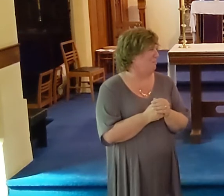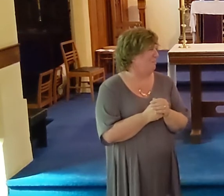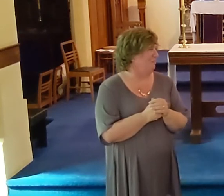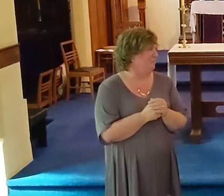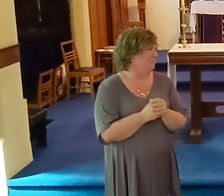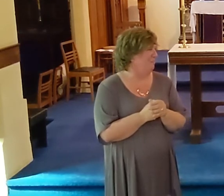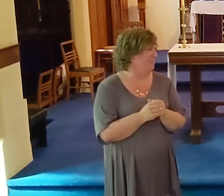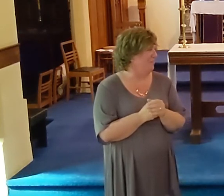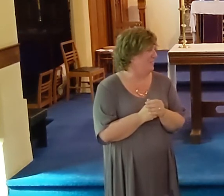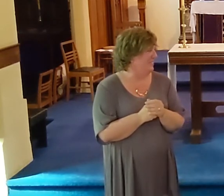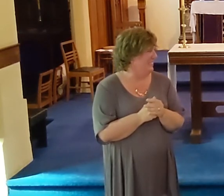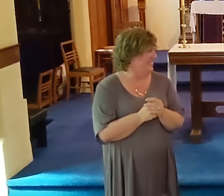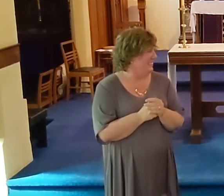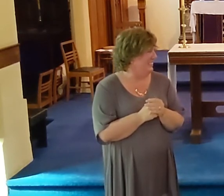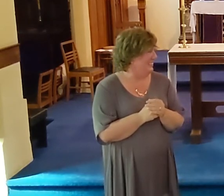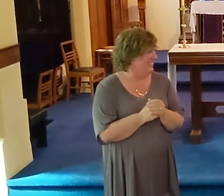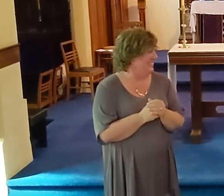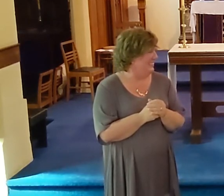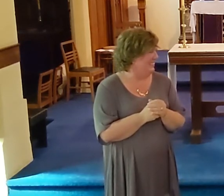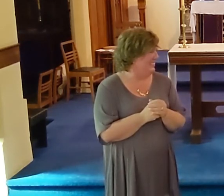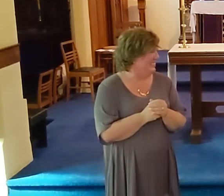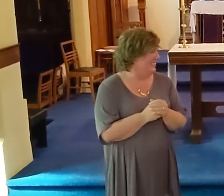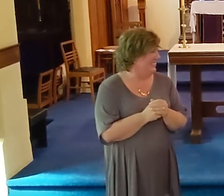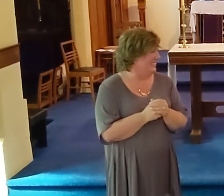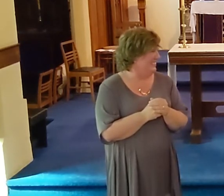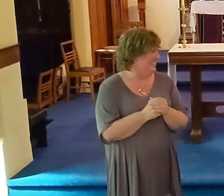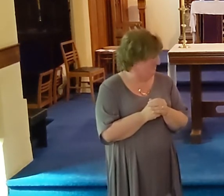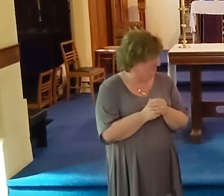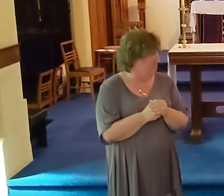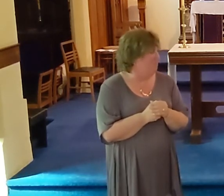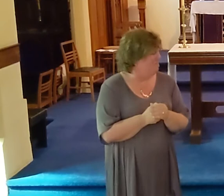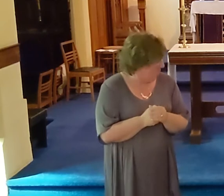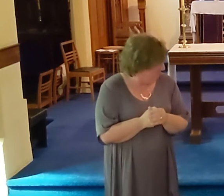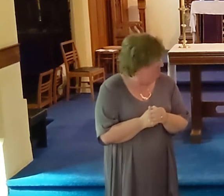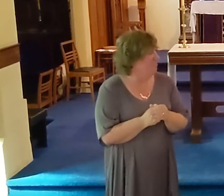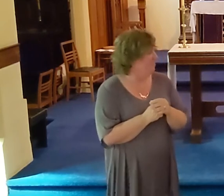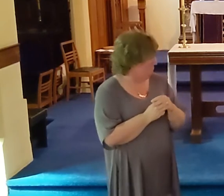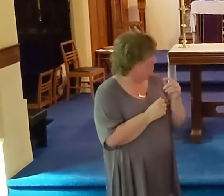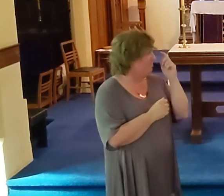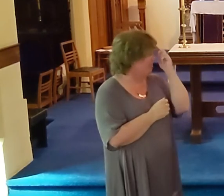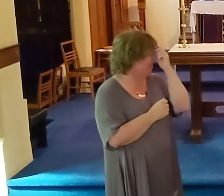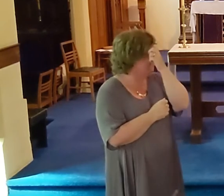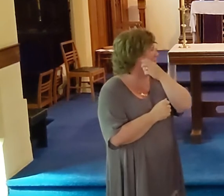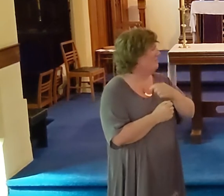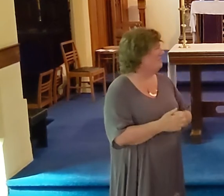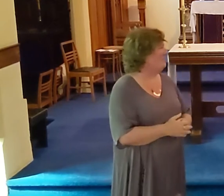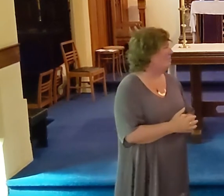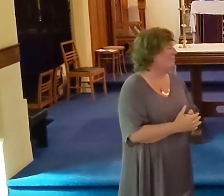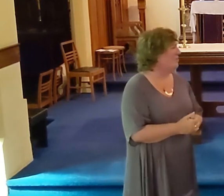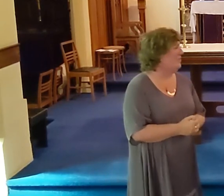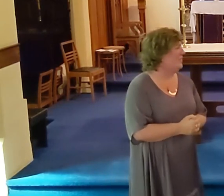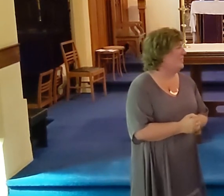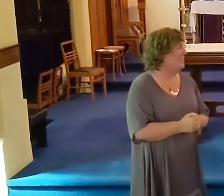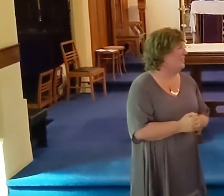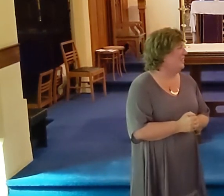their current members are, like, in their 70s and 80s, at least. But they look like, when you see them, we